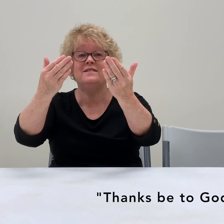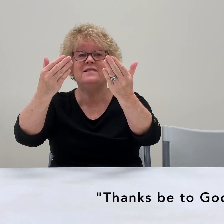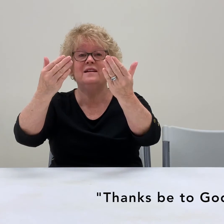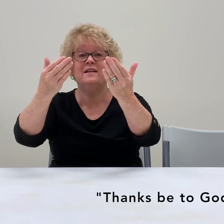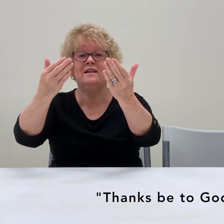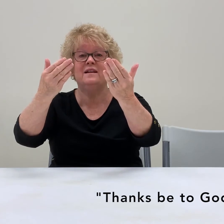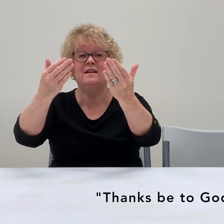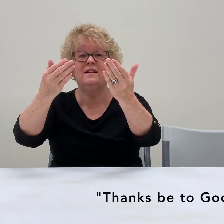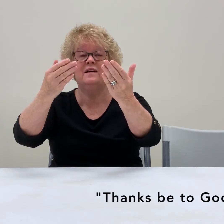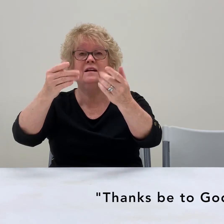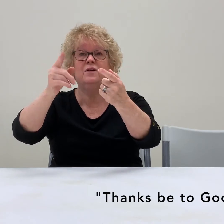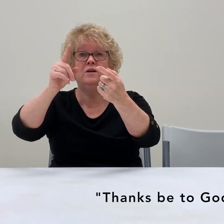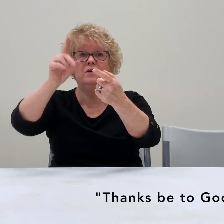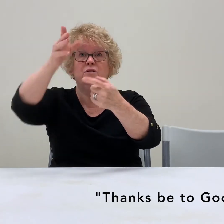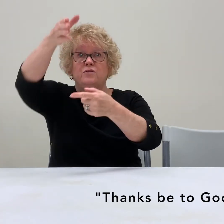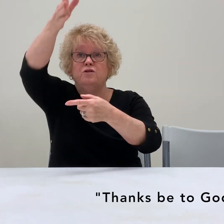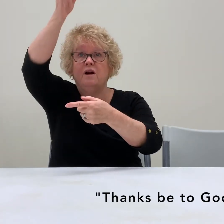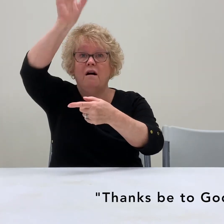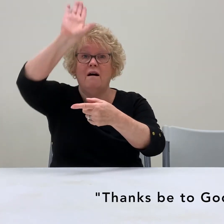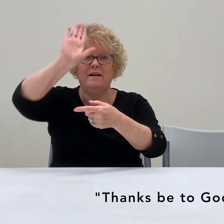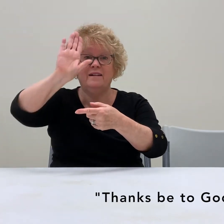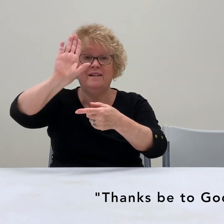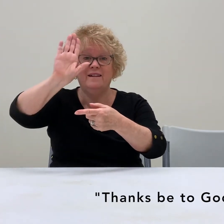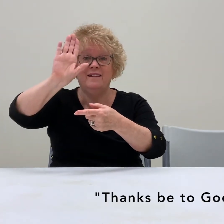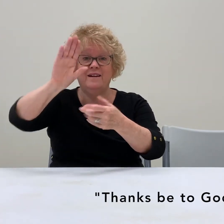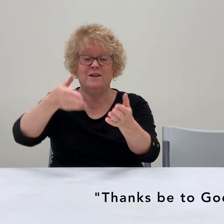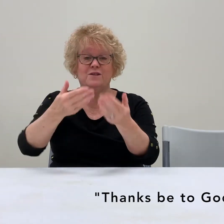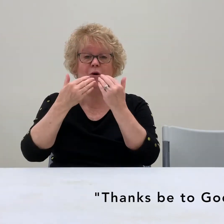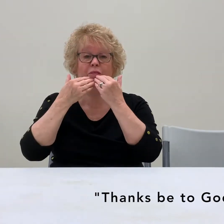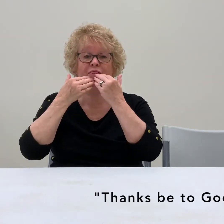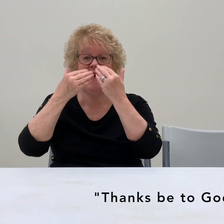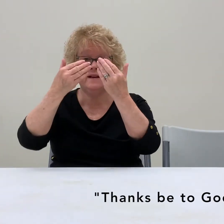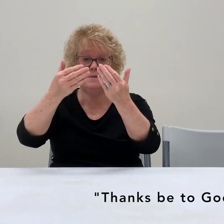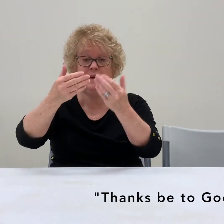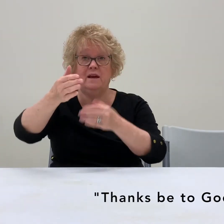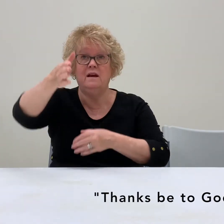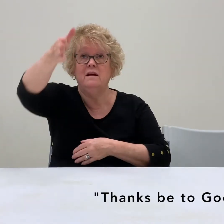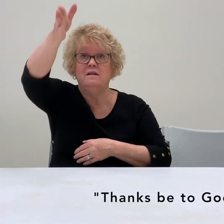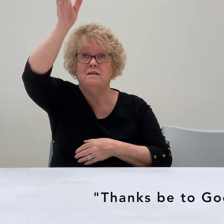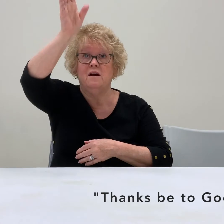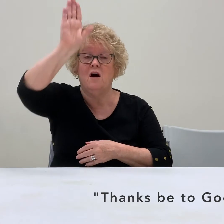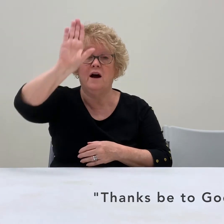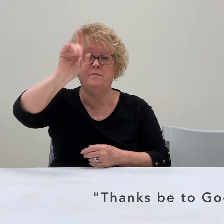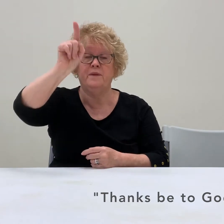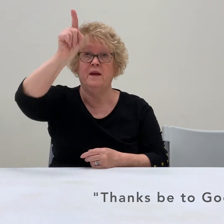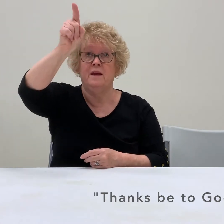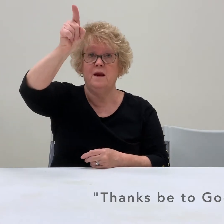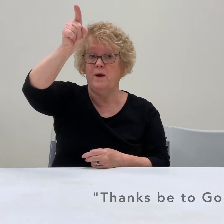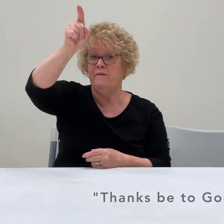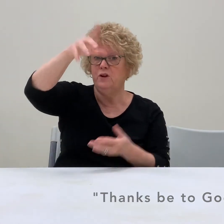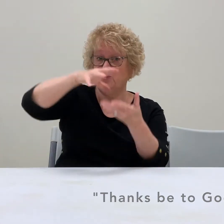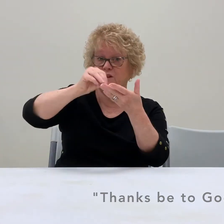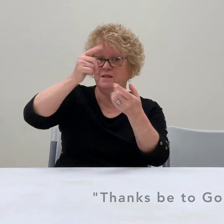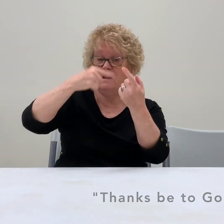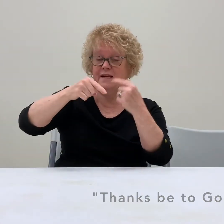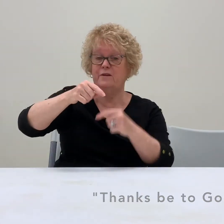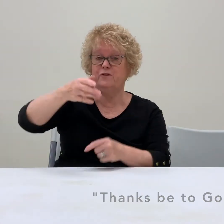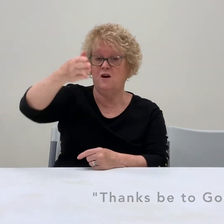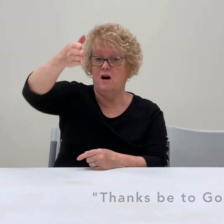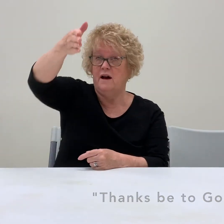to God. So thanks be to God. Now we haven't learned the sign yet for God.